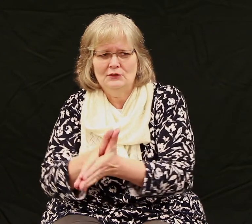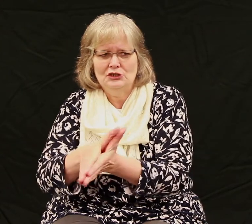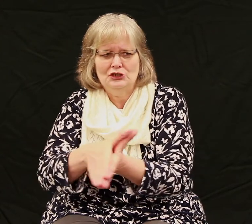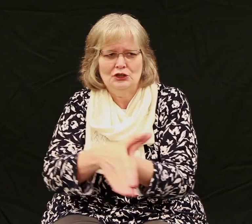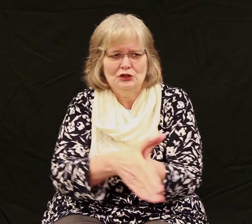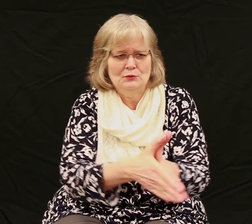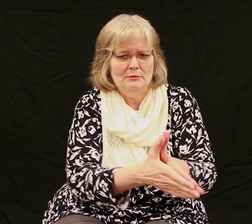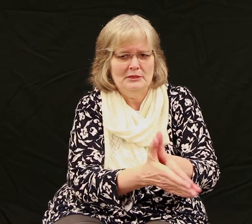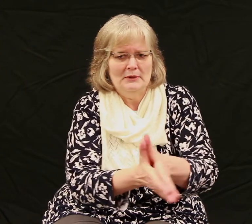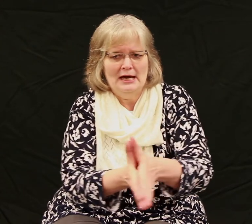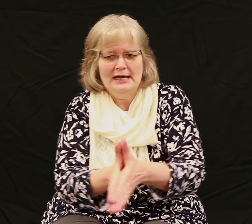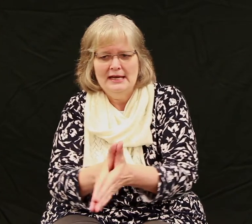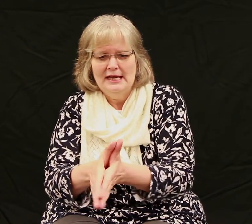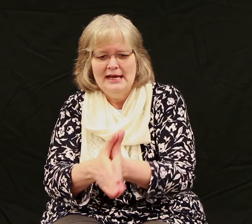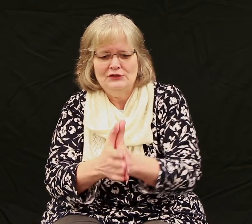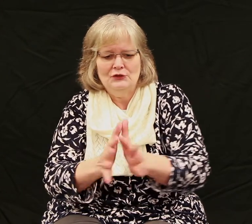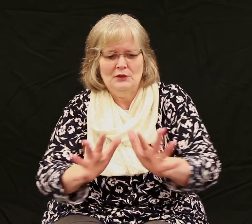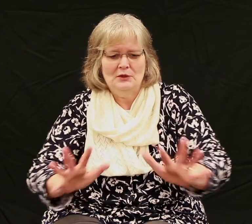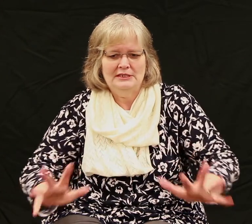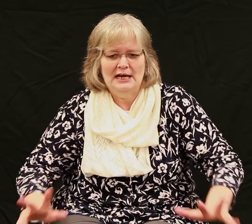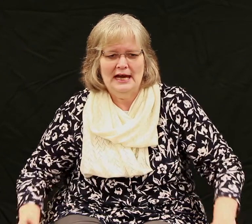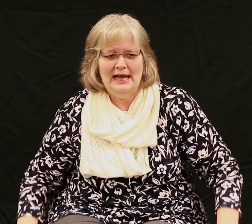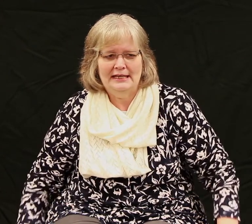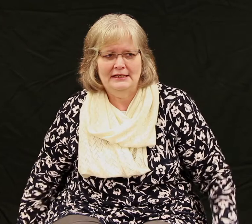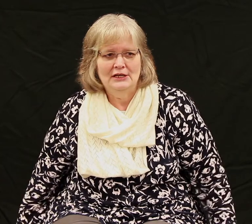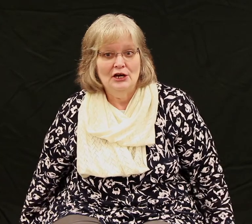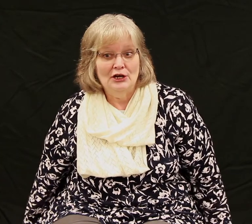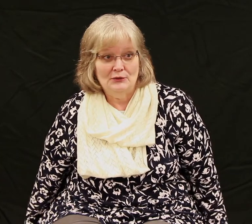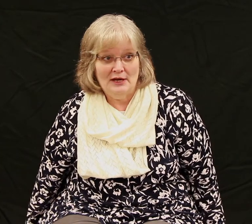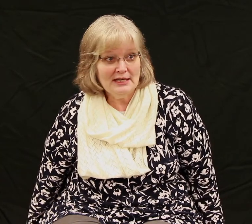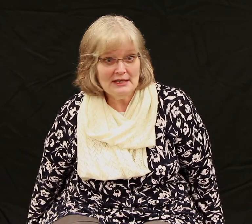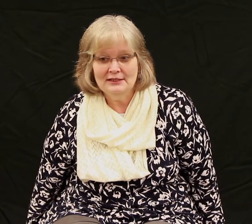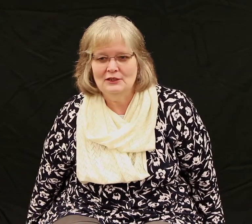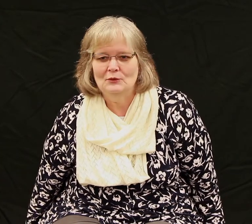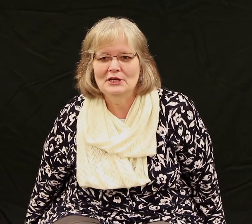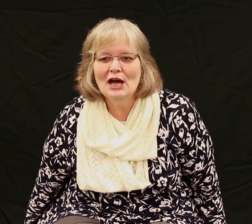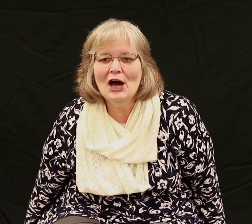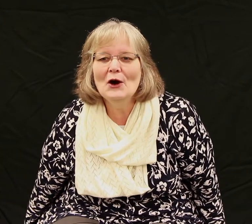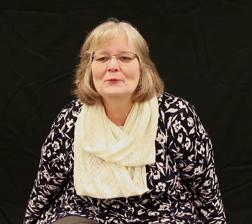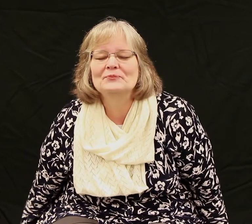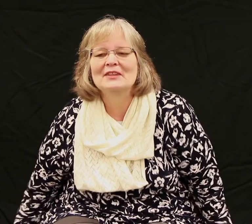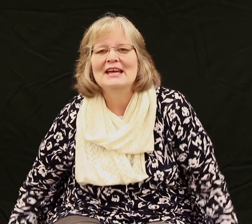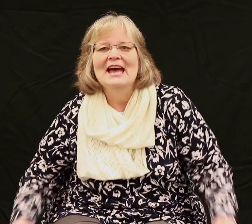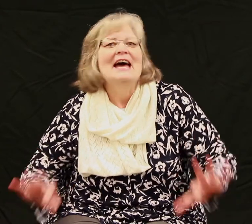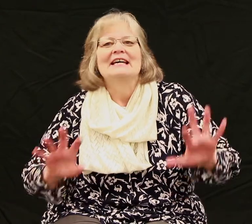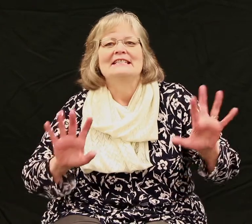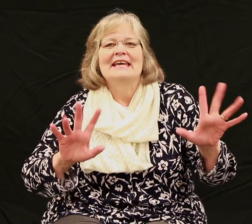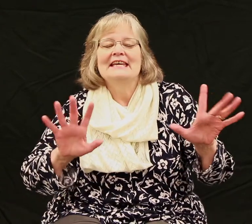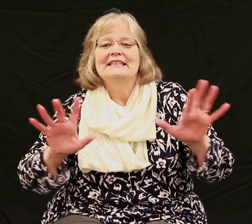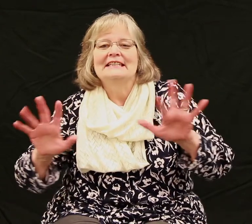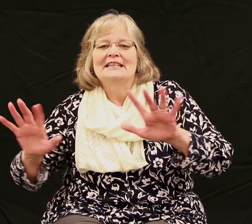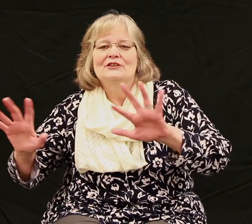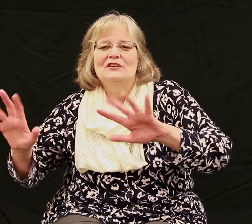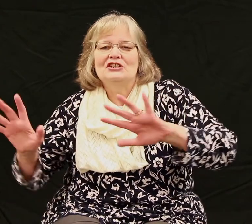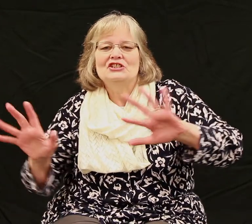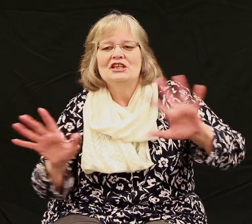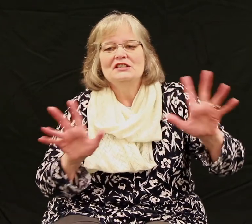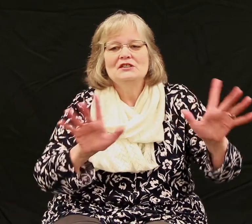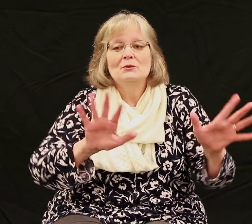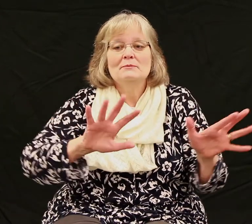hungry shark swimming by and so they run to hide. Are you ready? Here we go. Ten little fishies swim